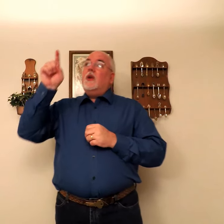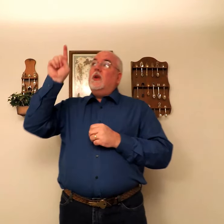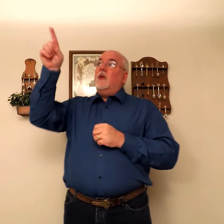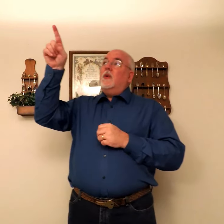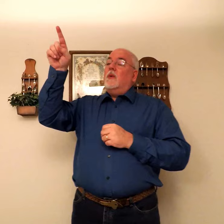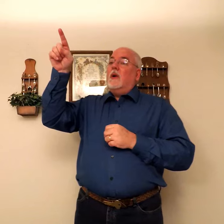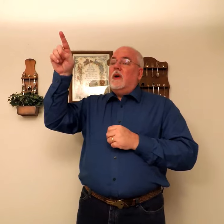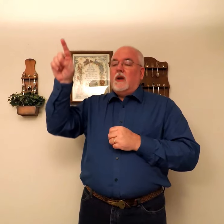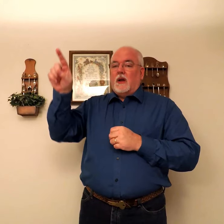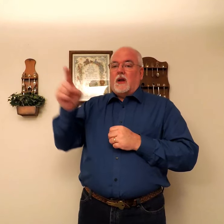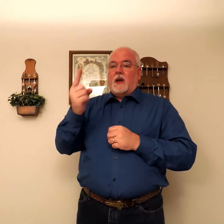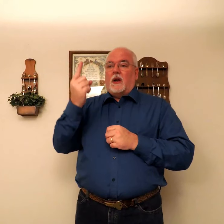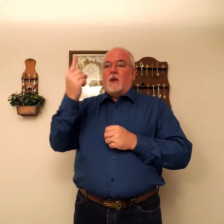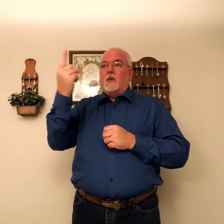You. Alone.